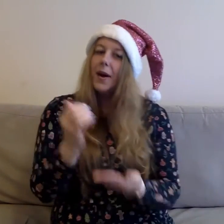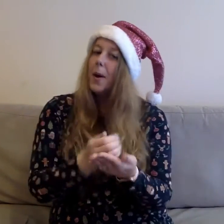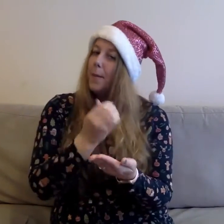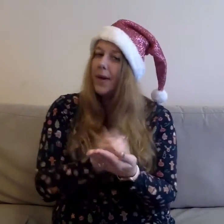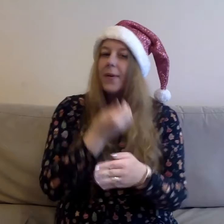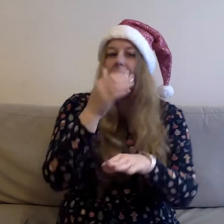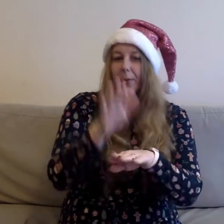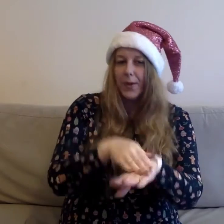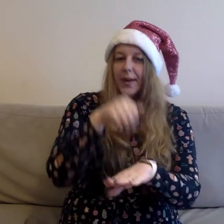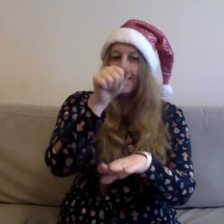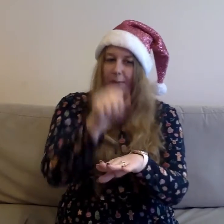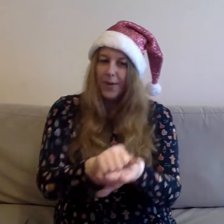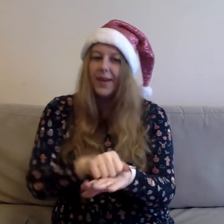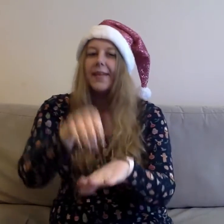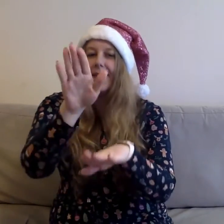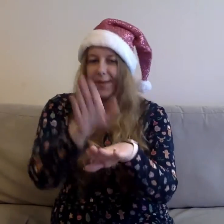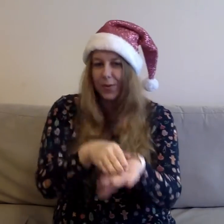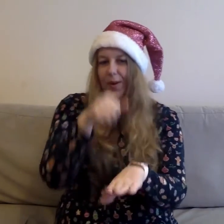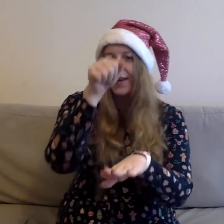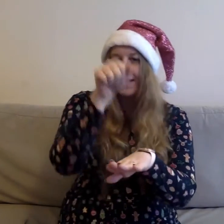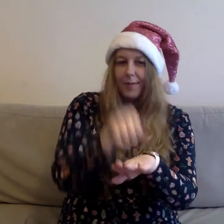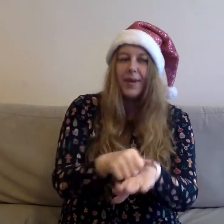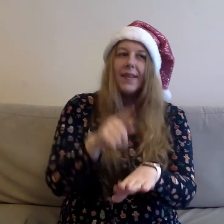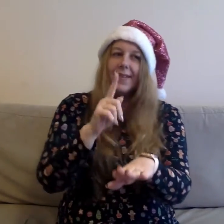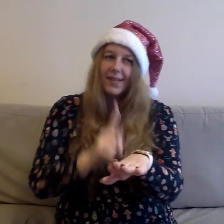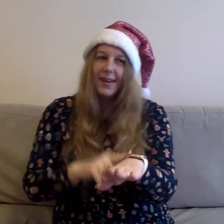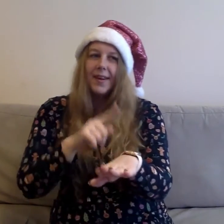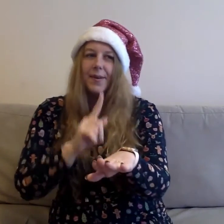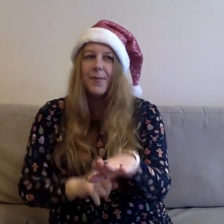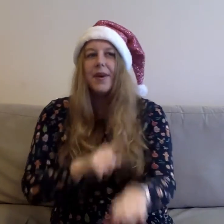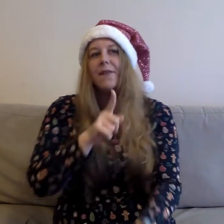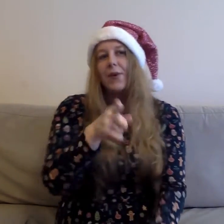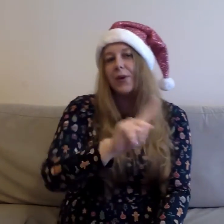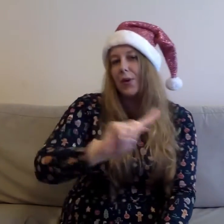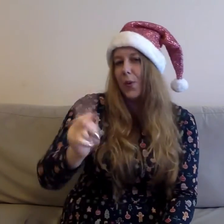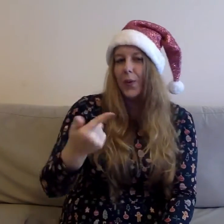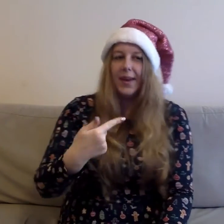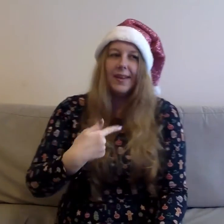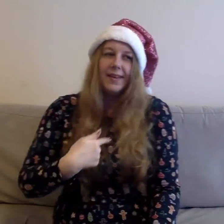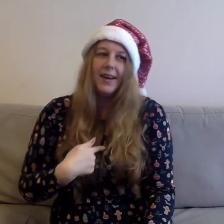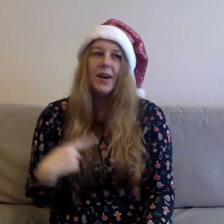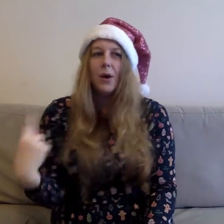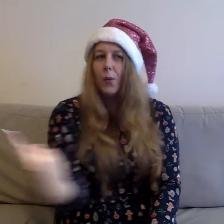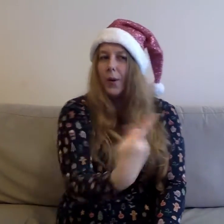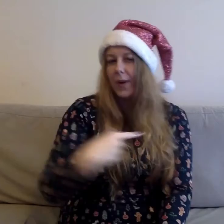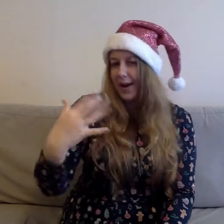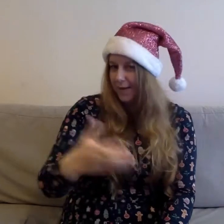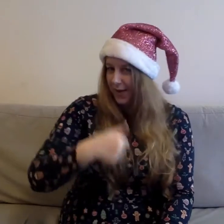Merry Christmas It's Christmas time For you and I We'll have a